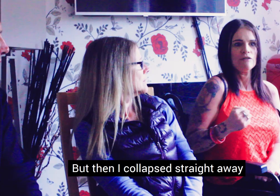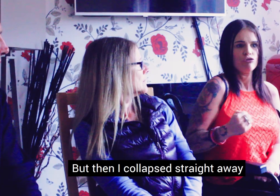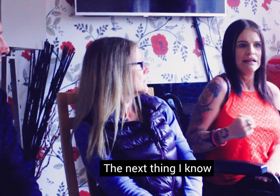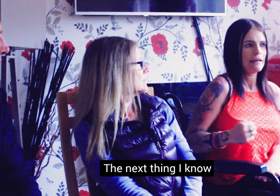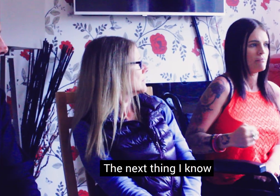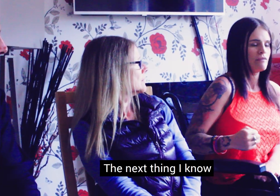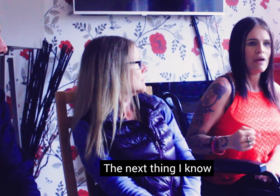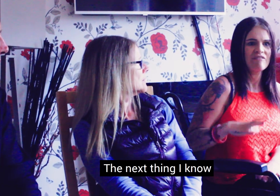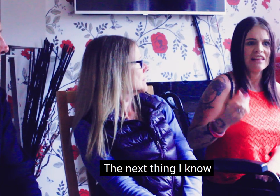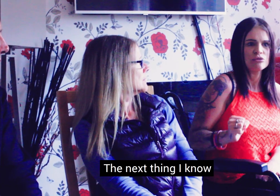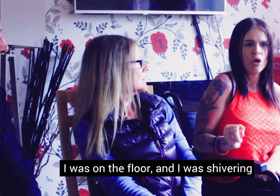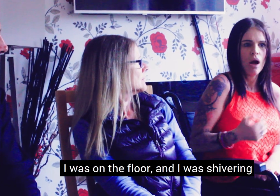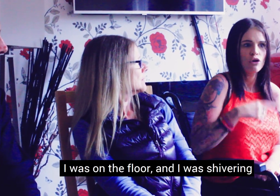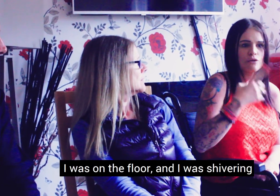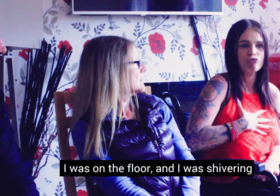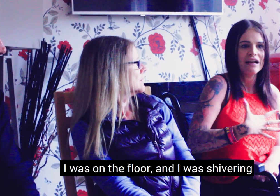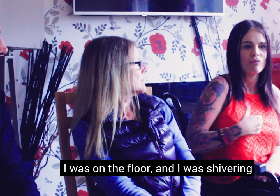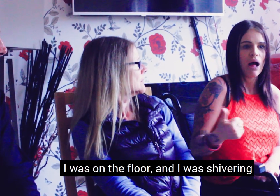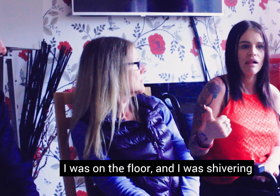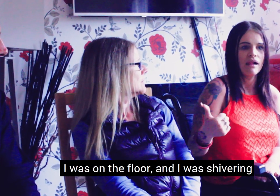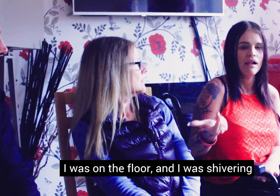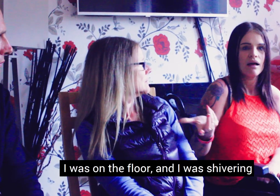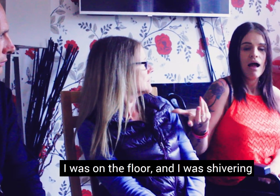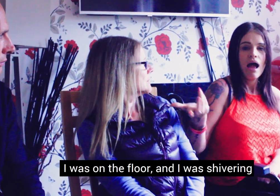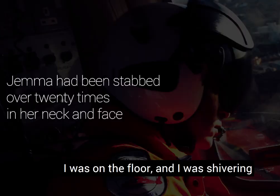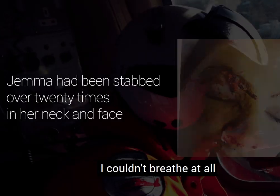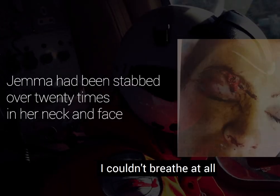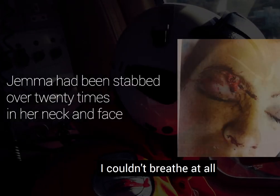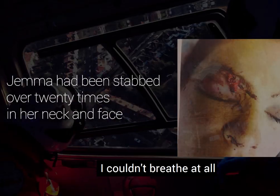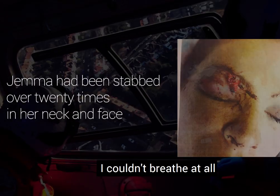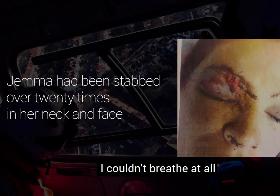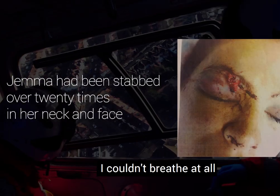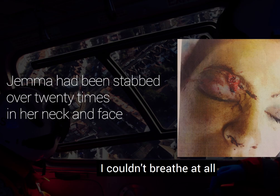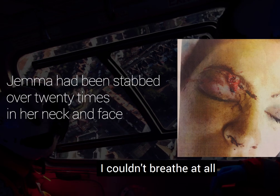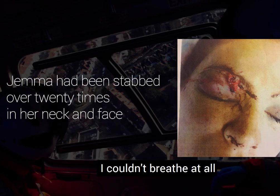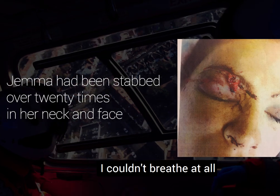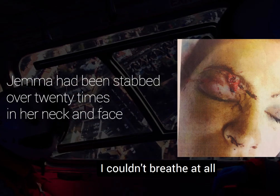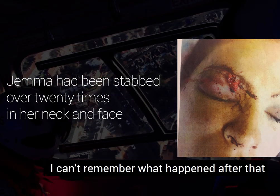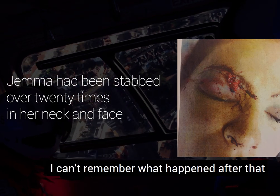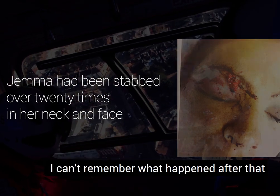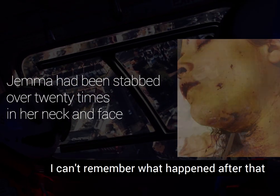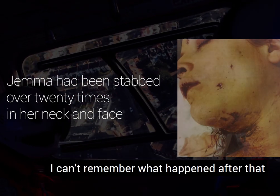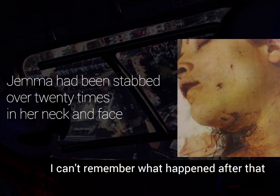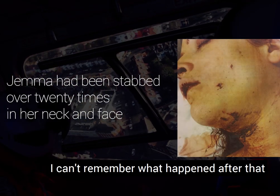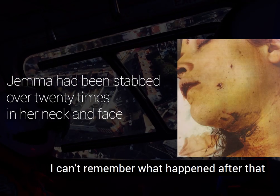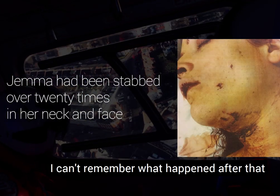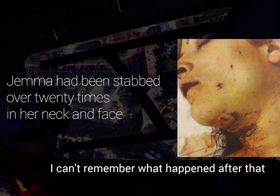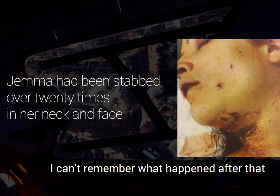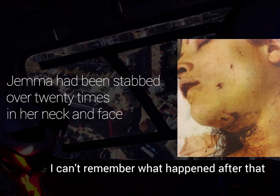The next thing I know, I was on the floor. And I was shivering. I couldn't breathe at all. I can't remember what happened after that.